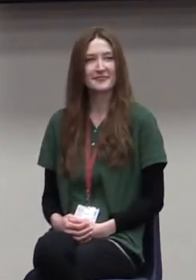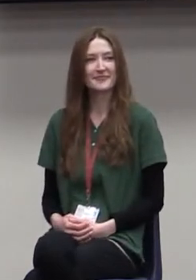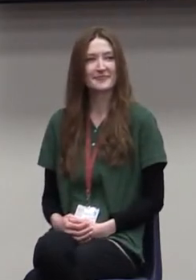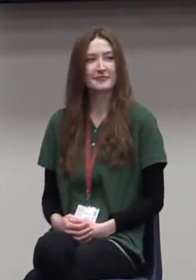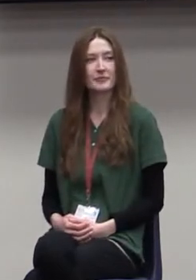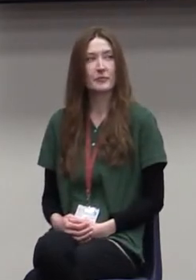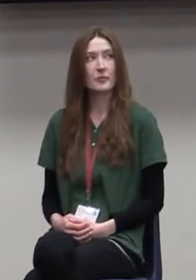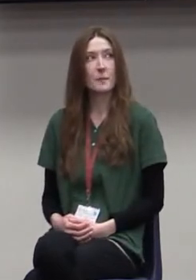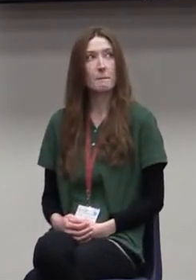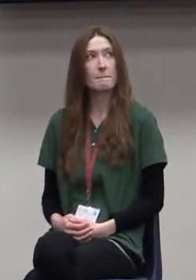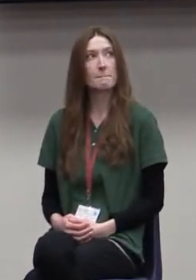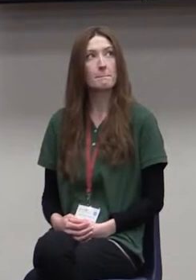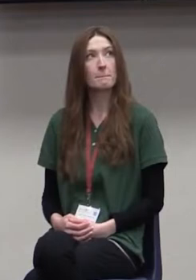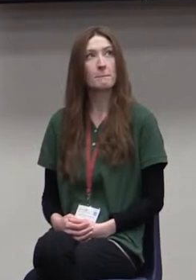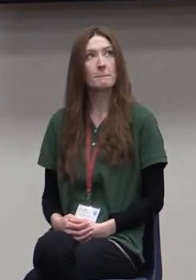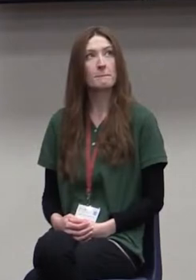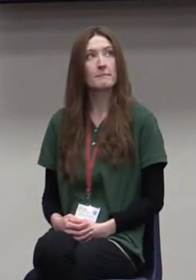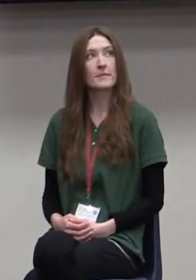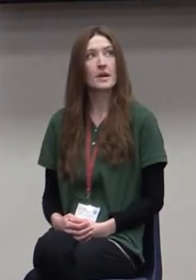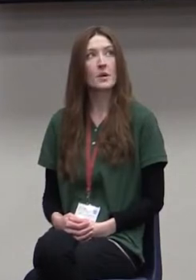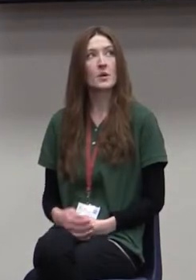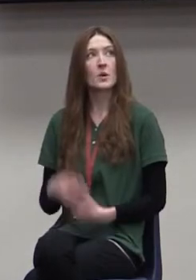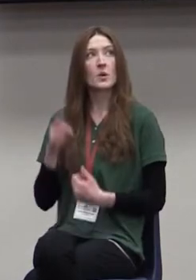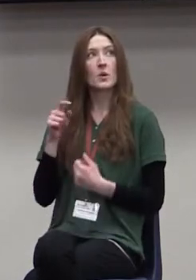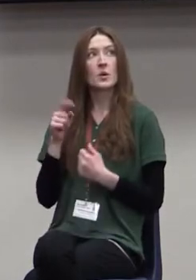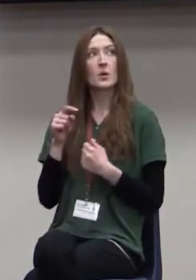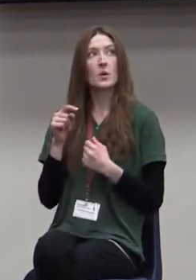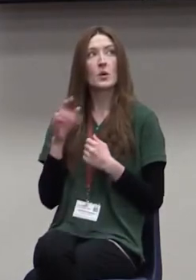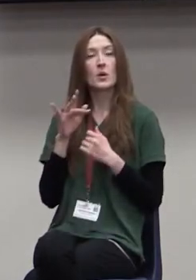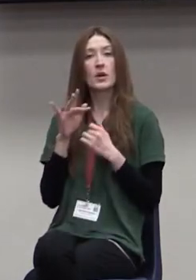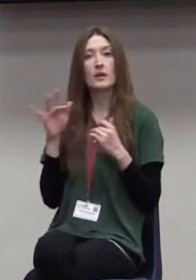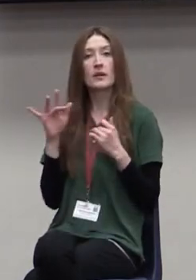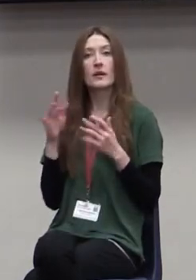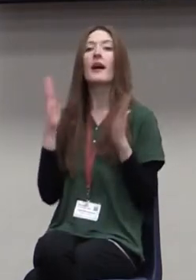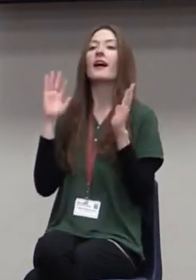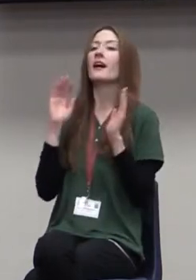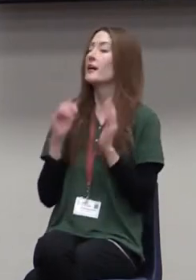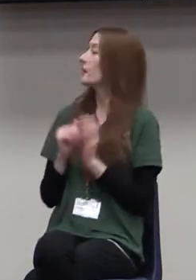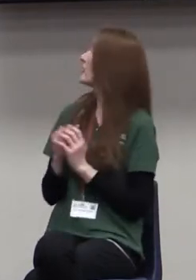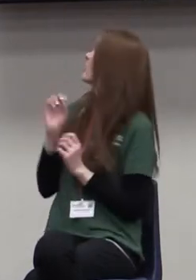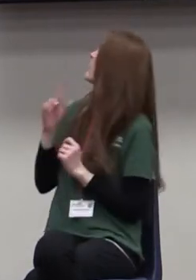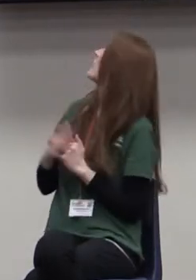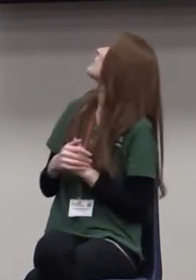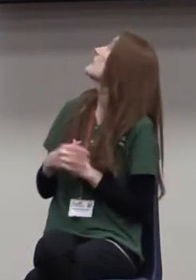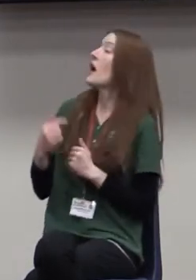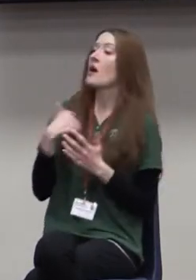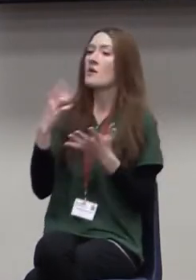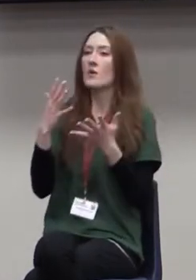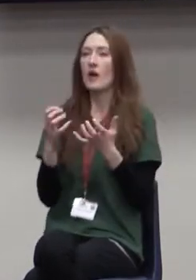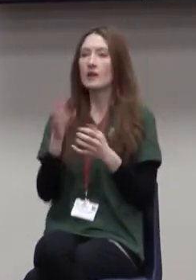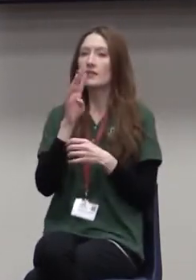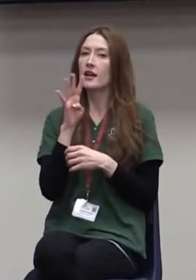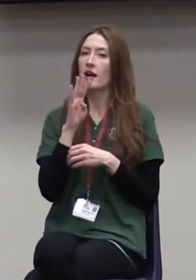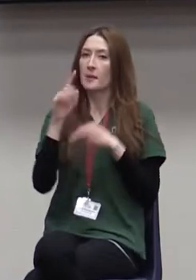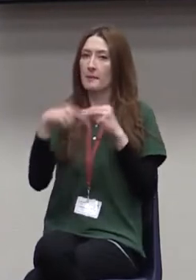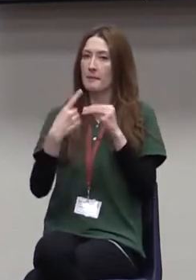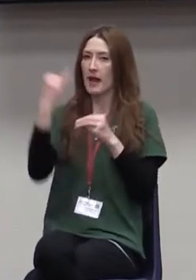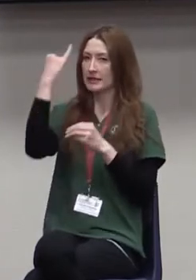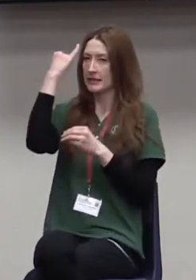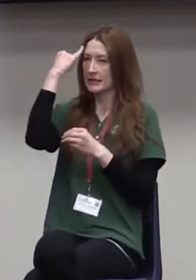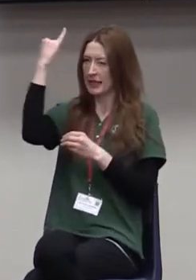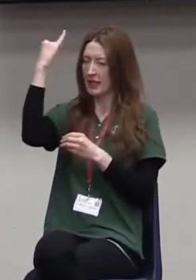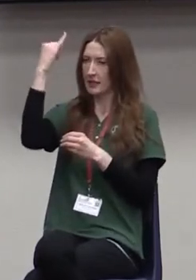Bring it on down to the blank slide halfway through. There we go. Right there. So I want to talk about this idea of